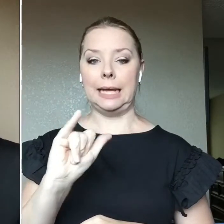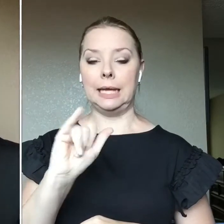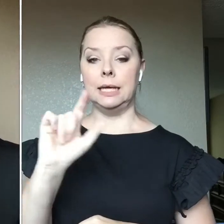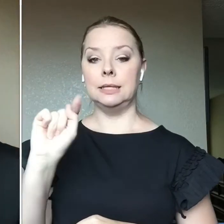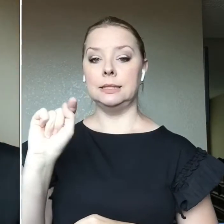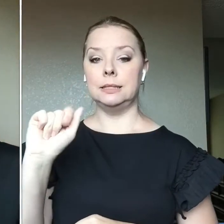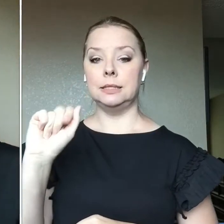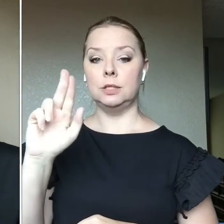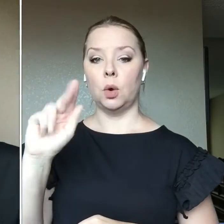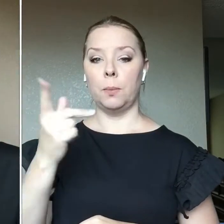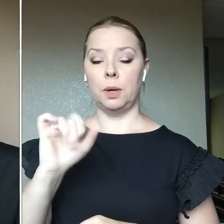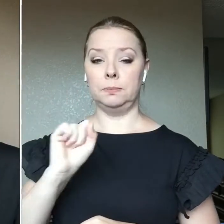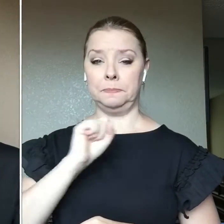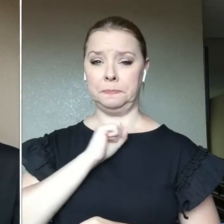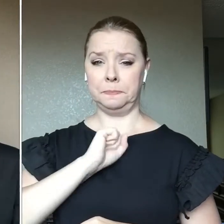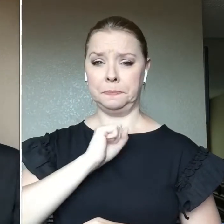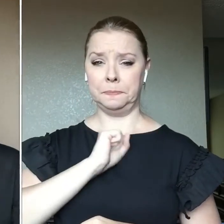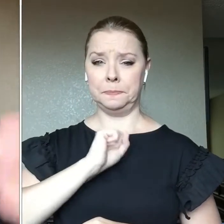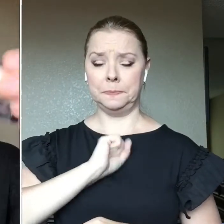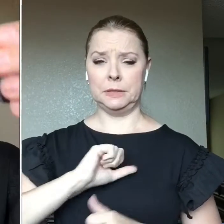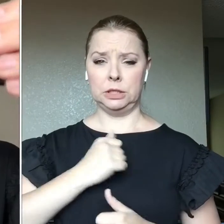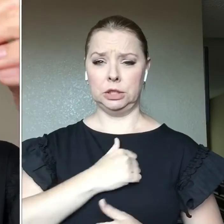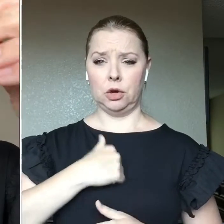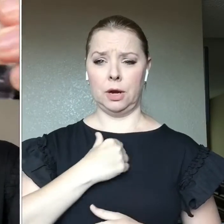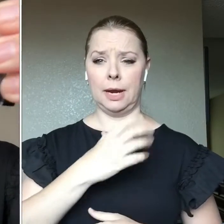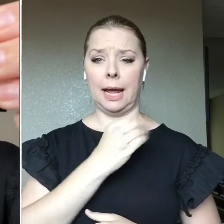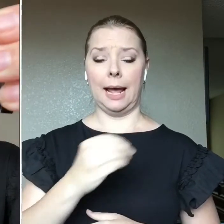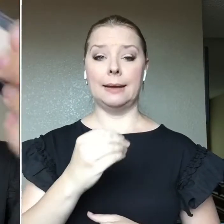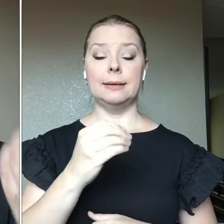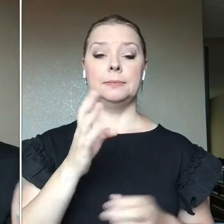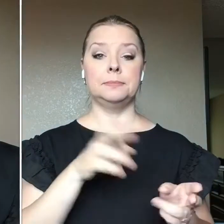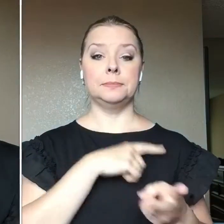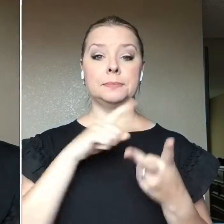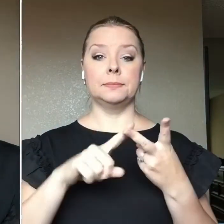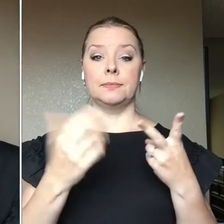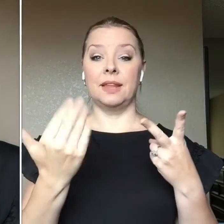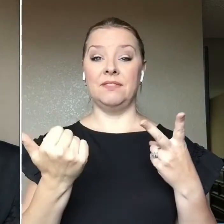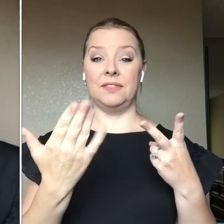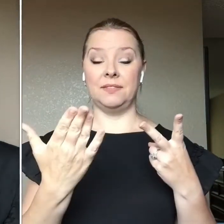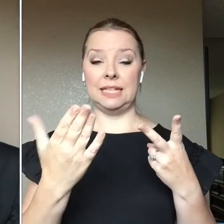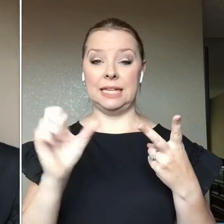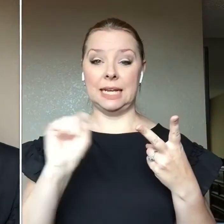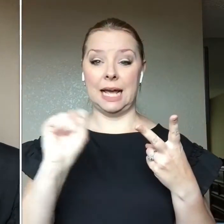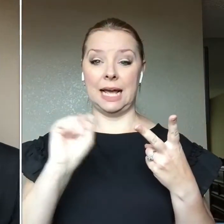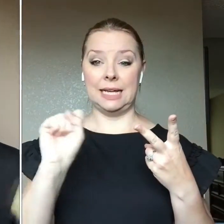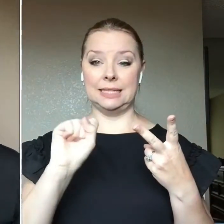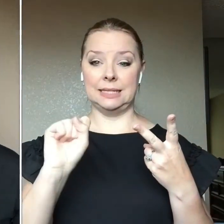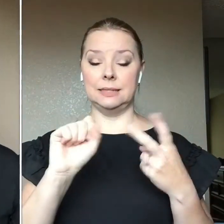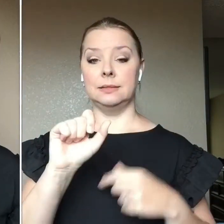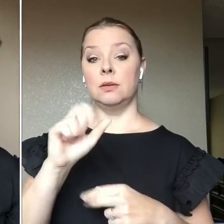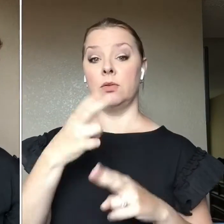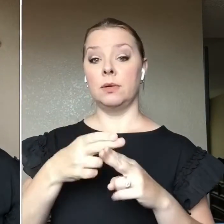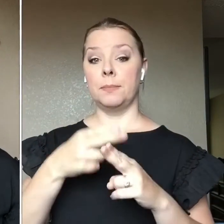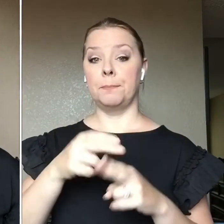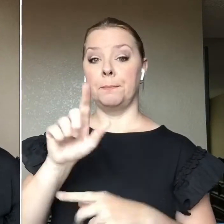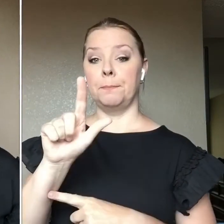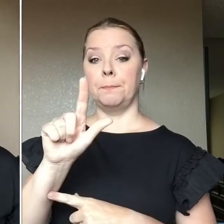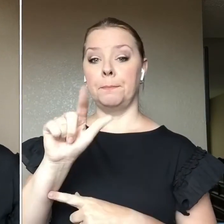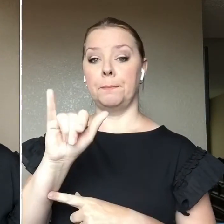Excuse me. And 15S, which is linen. Excuse me.